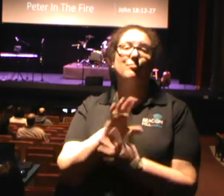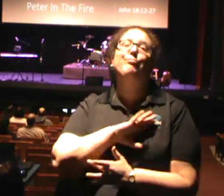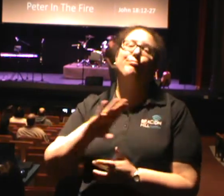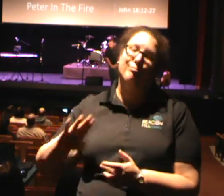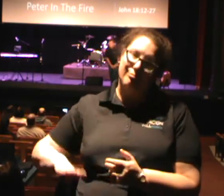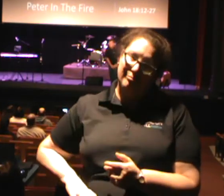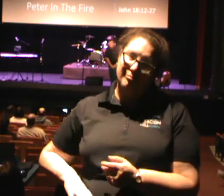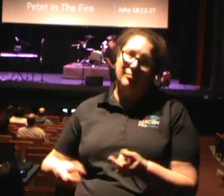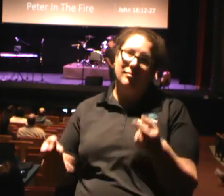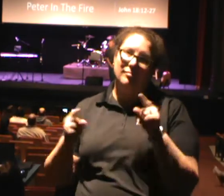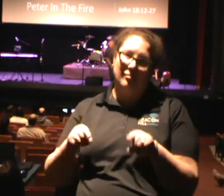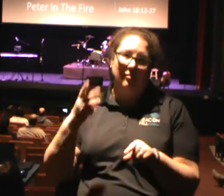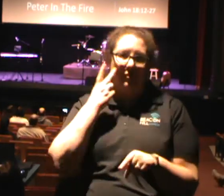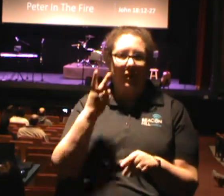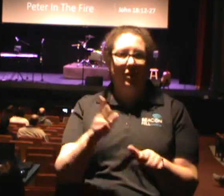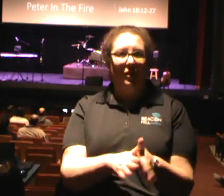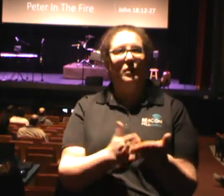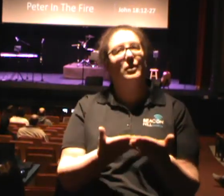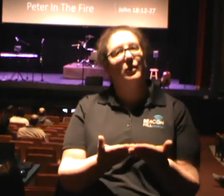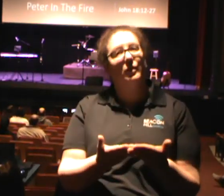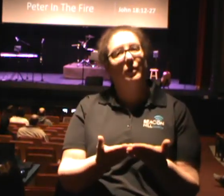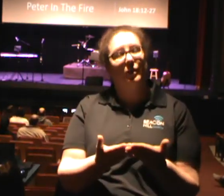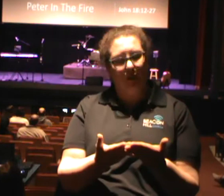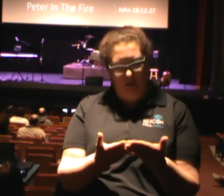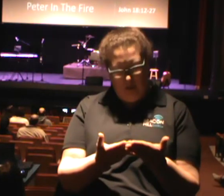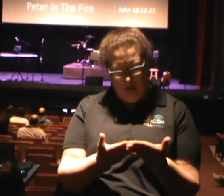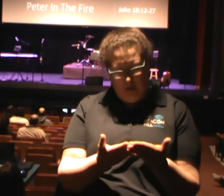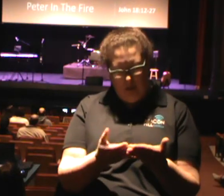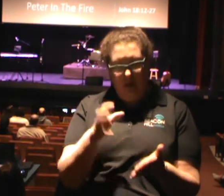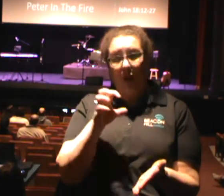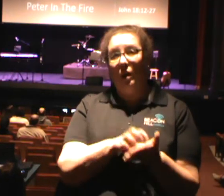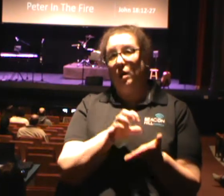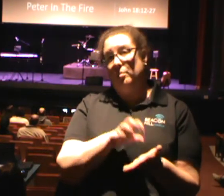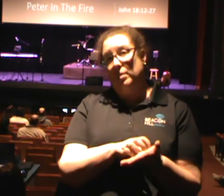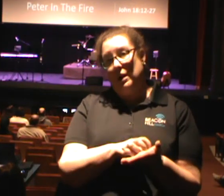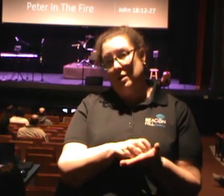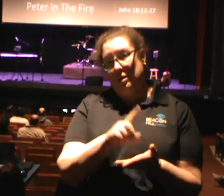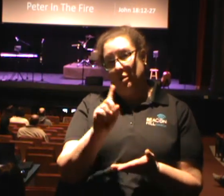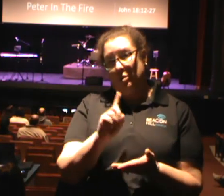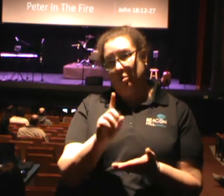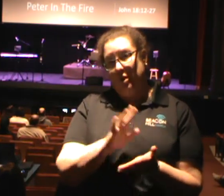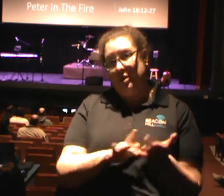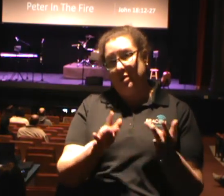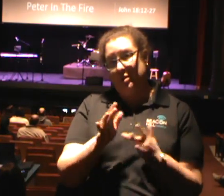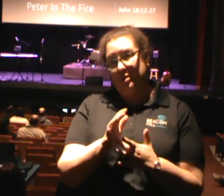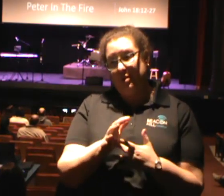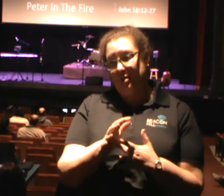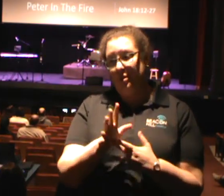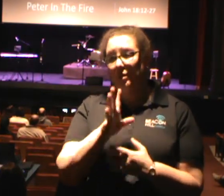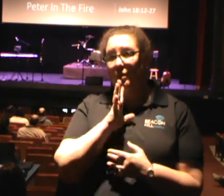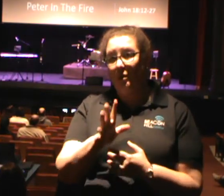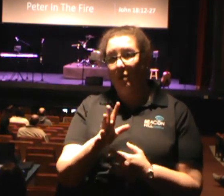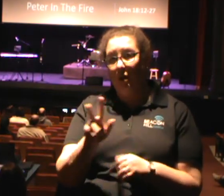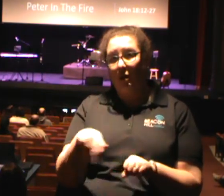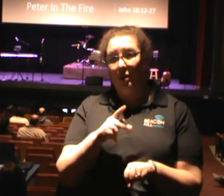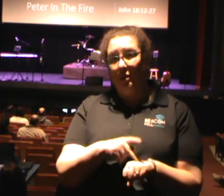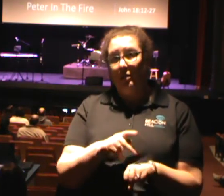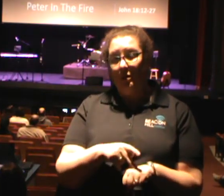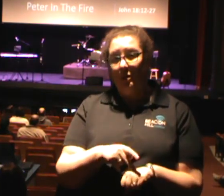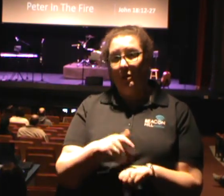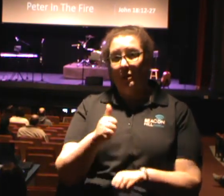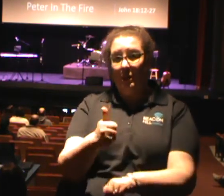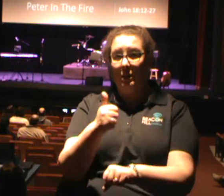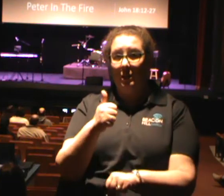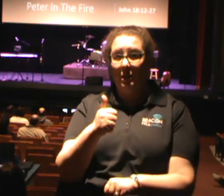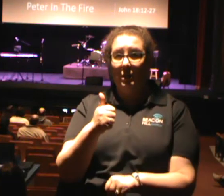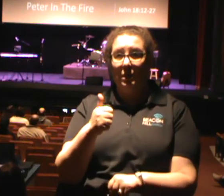you can Google it if you want to, but it's a great passage where Jesus is talking to Peter and he says, know what? Satan has demanded to have you